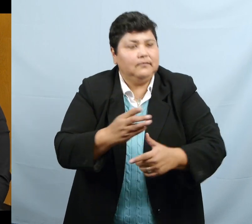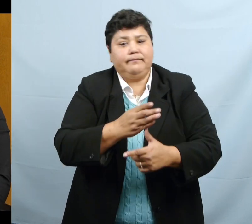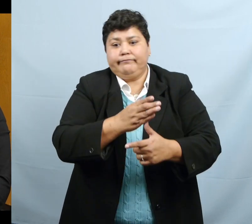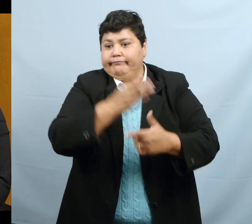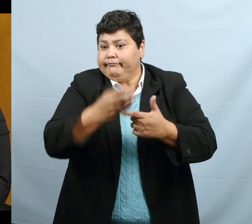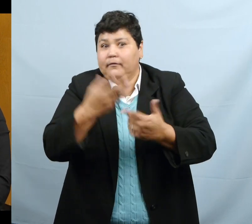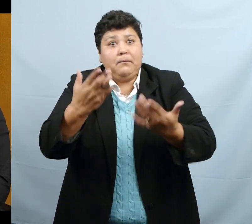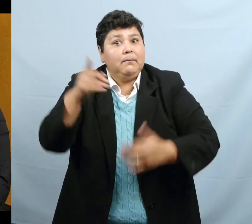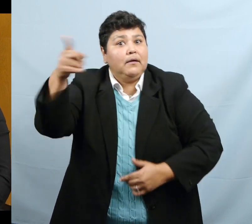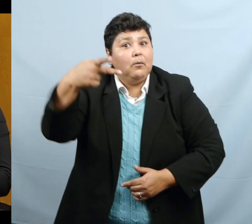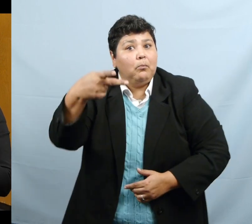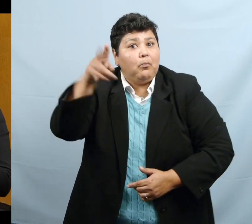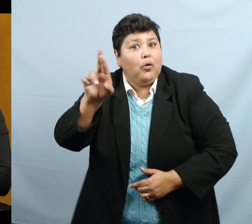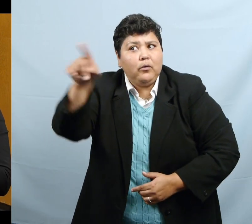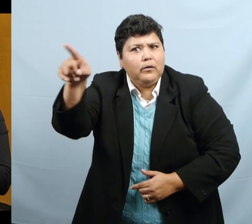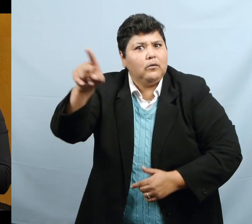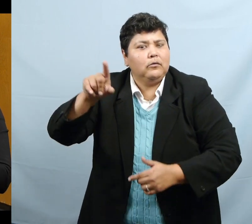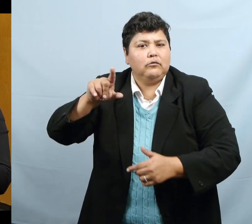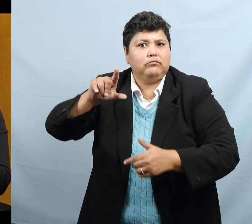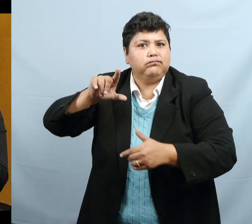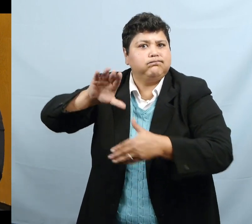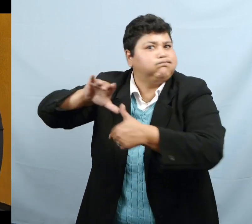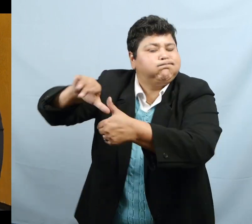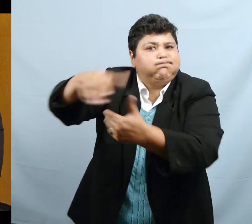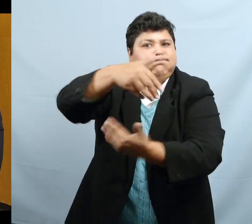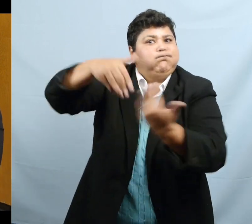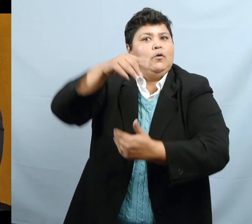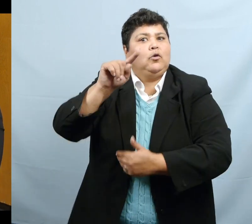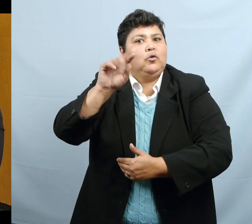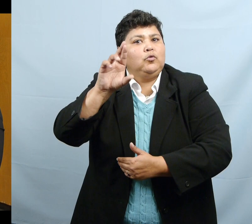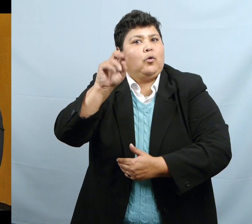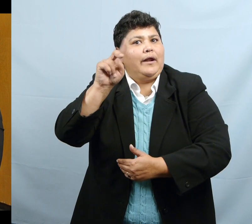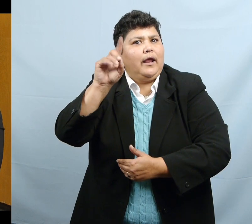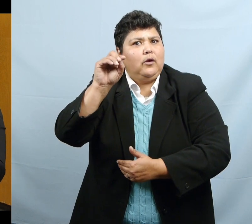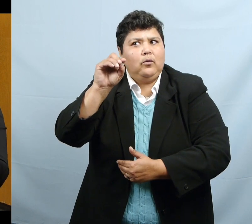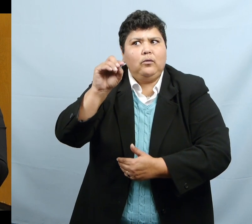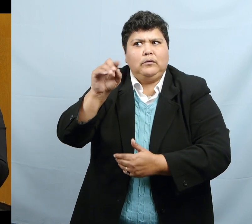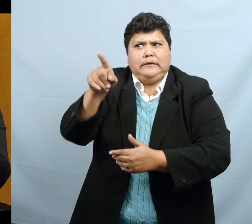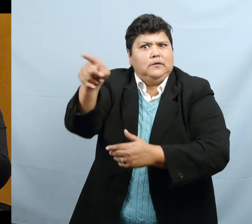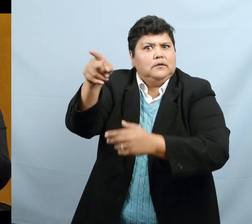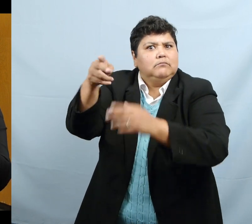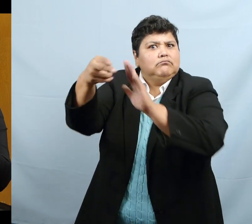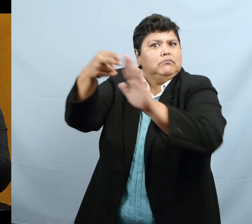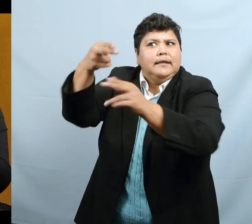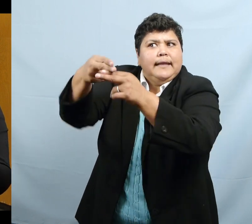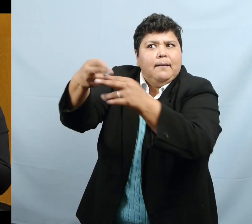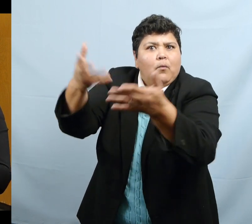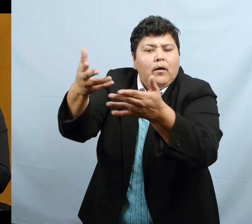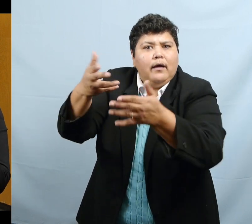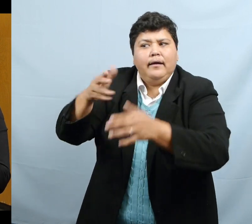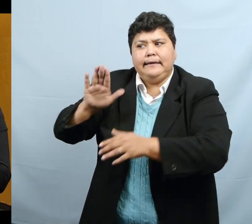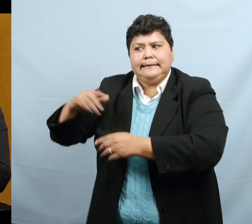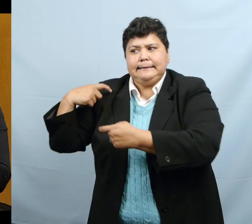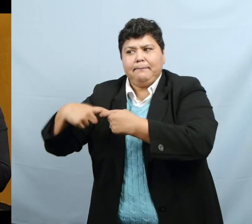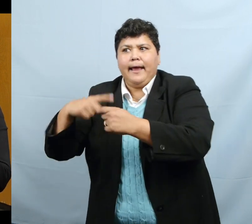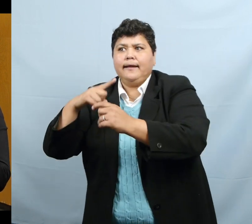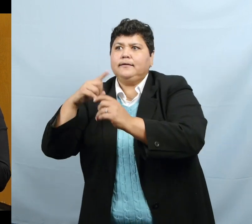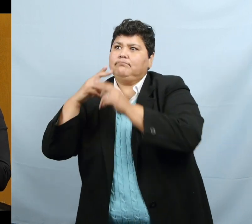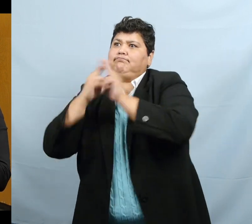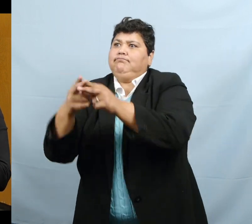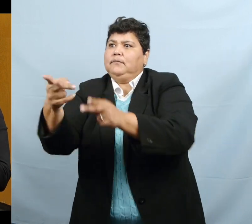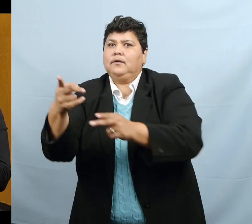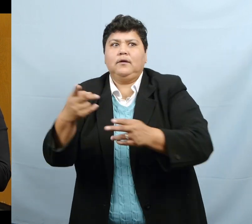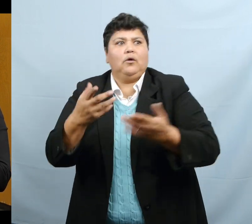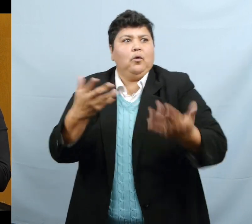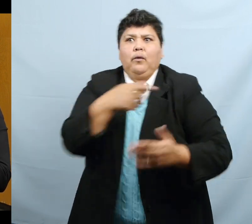And they're calling. And the name of the tornado. How is it pronounced in Spanish? How is it spelled in English? So I